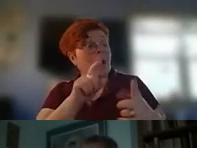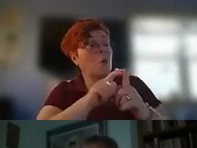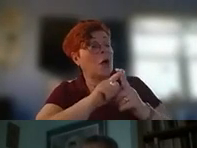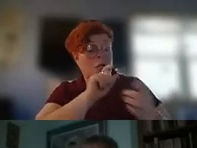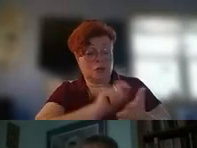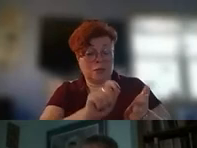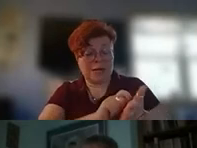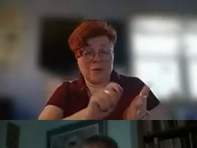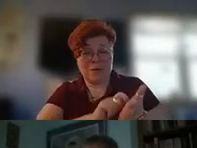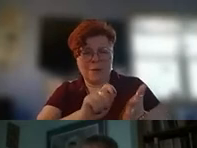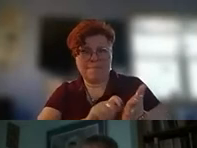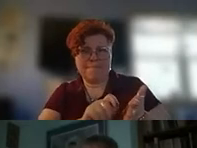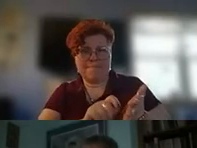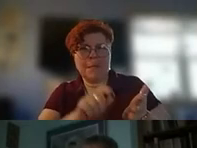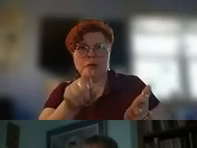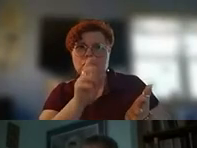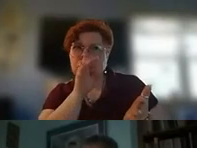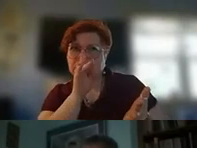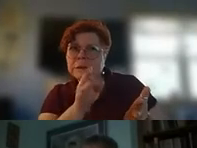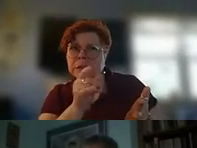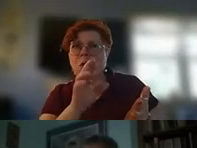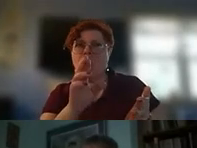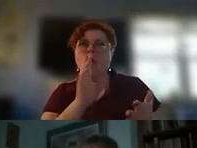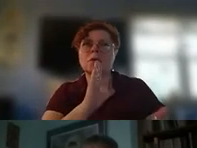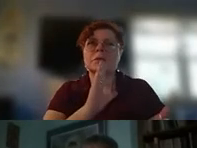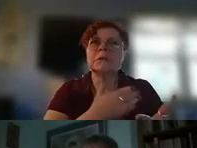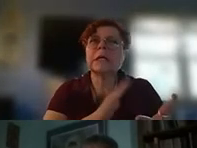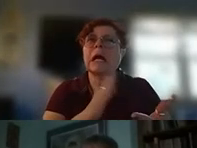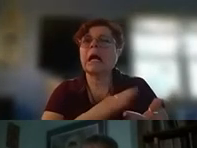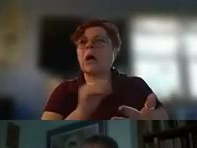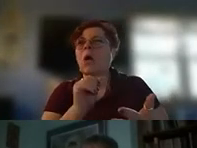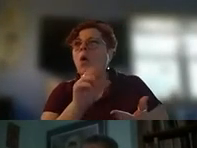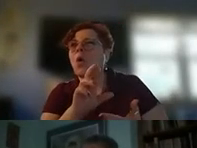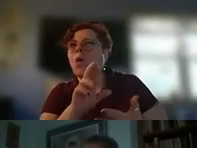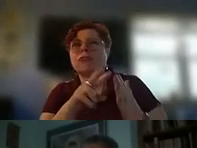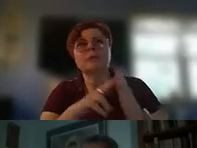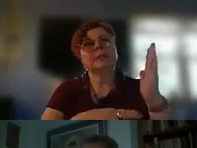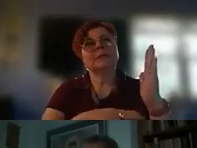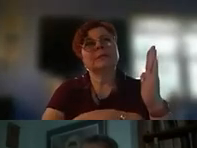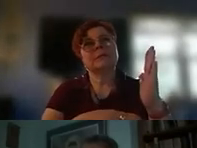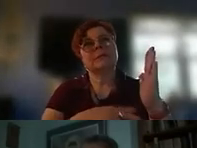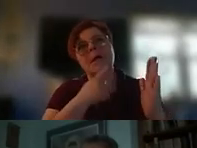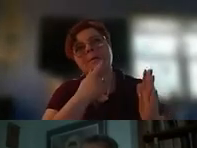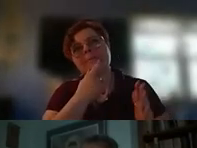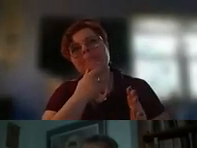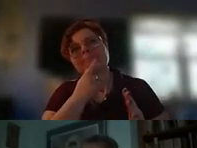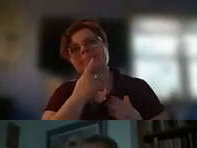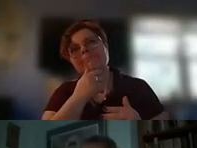be uh spoken or sung or or read you know uh there's just a big thing